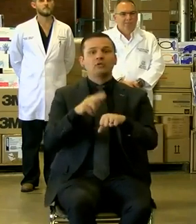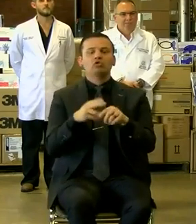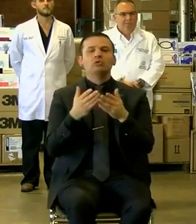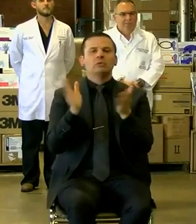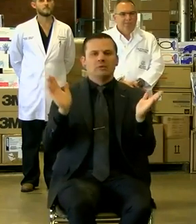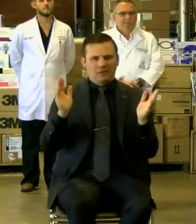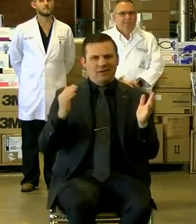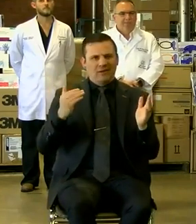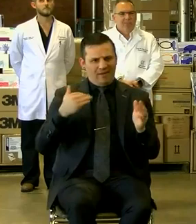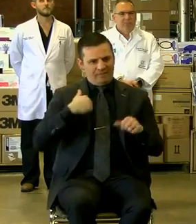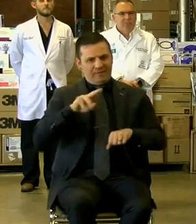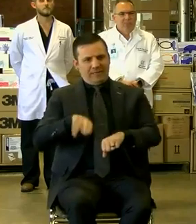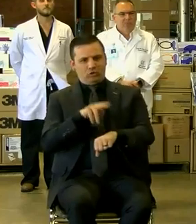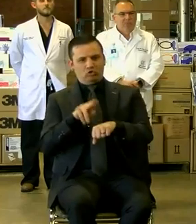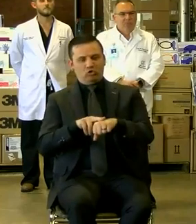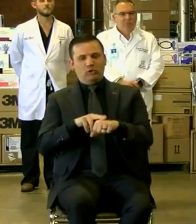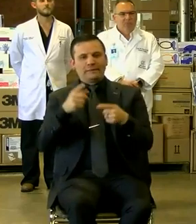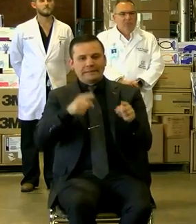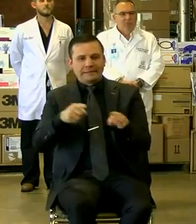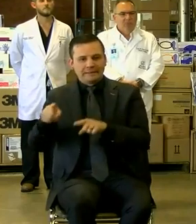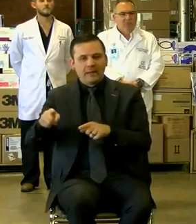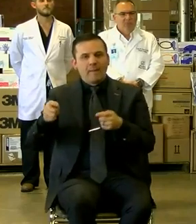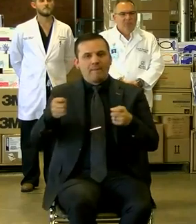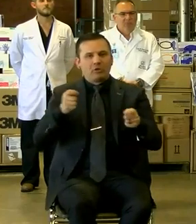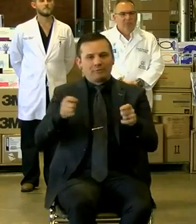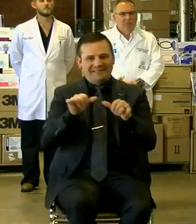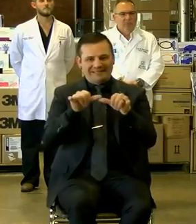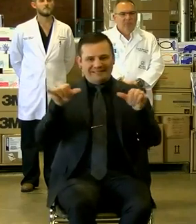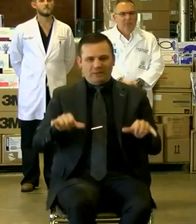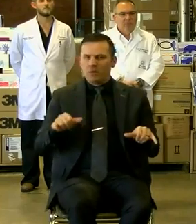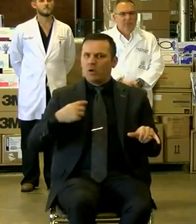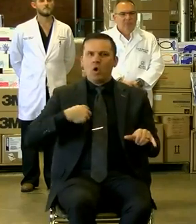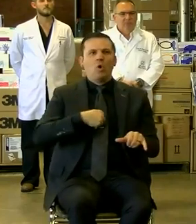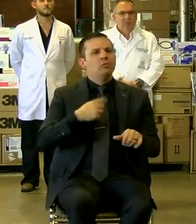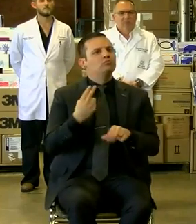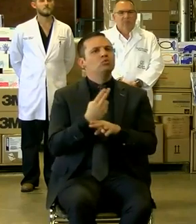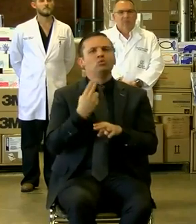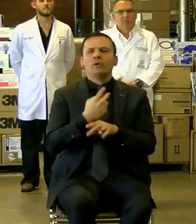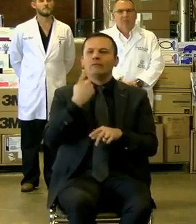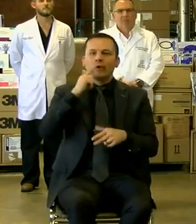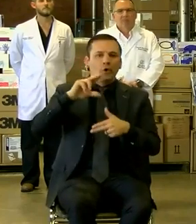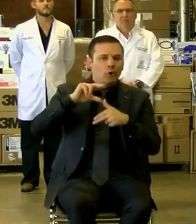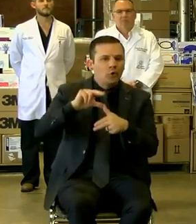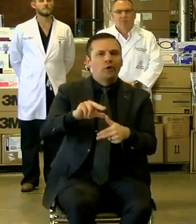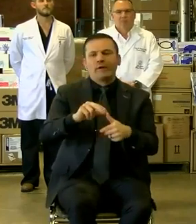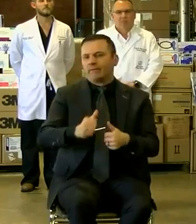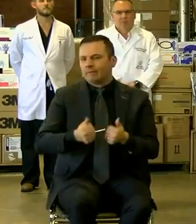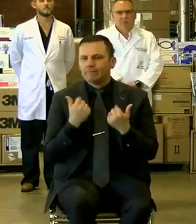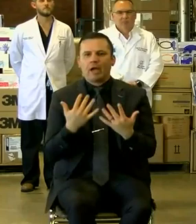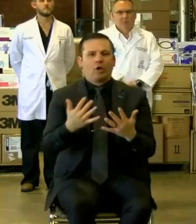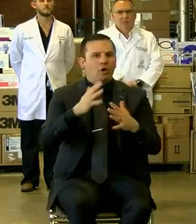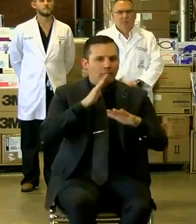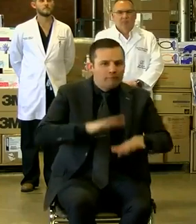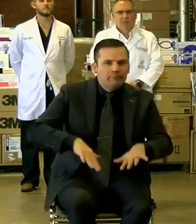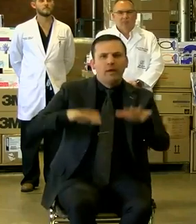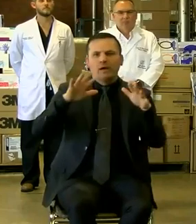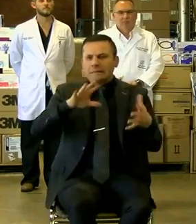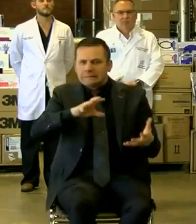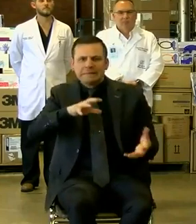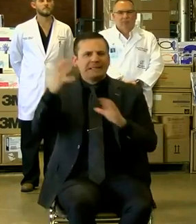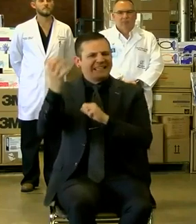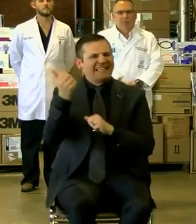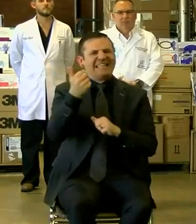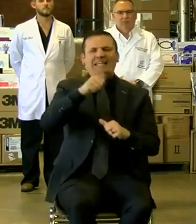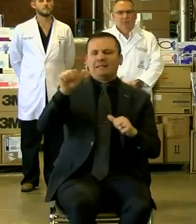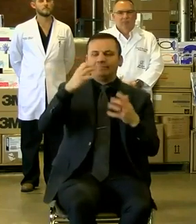It's the national incident management system. It's the tried and true methods that we've been using for every hurricane, every wildfire, every flood, every disaster, and every